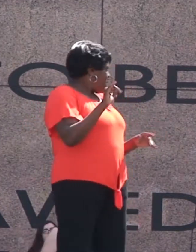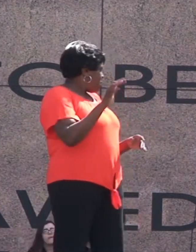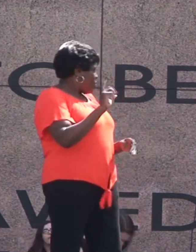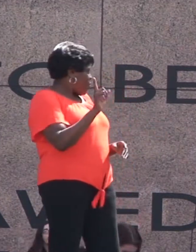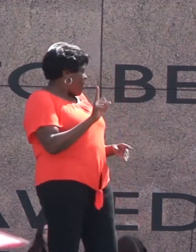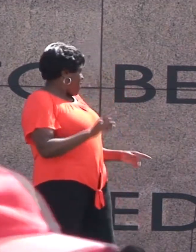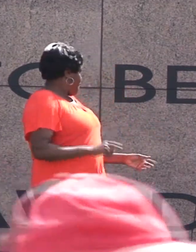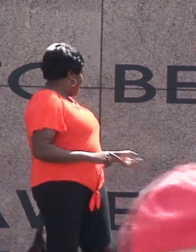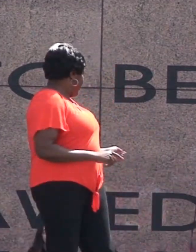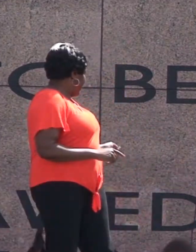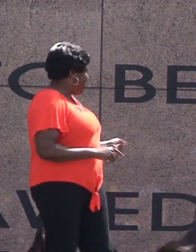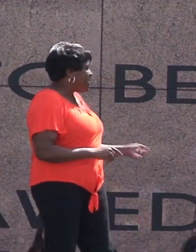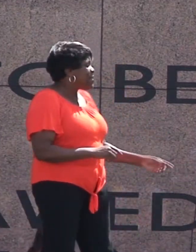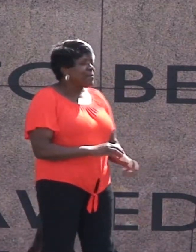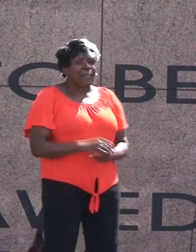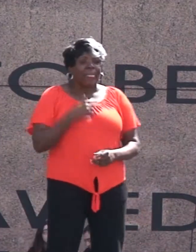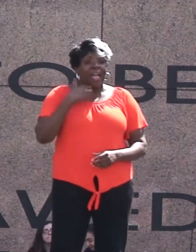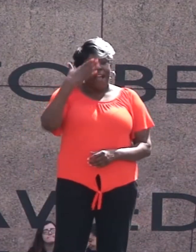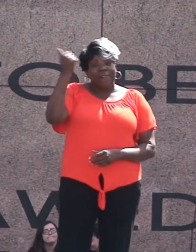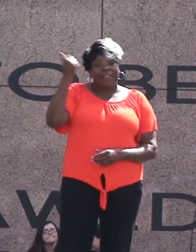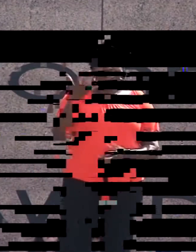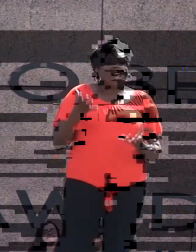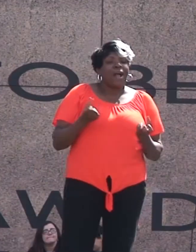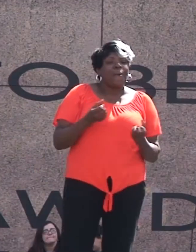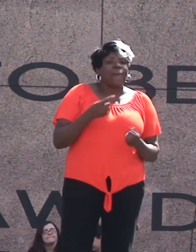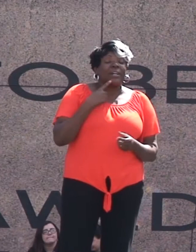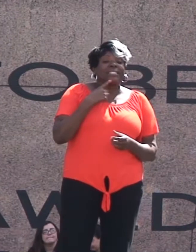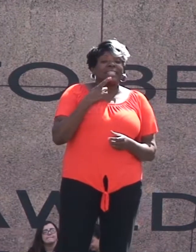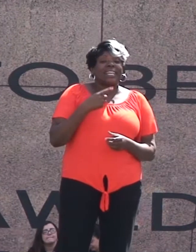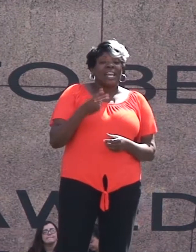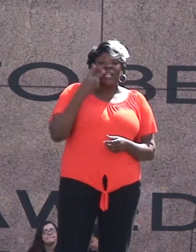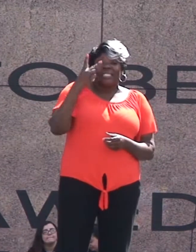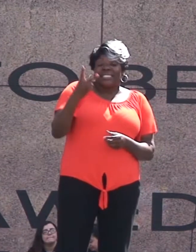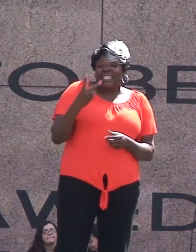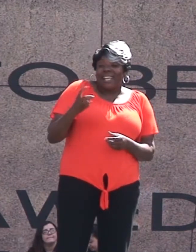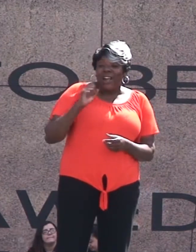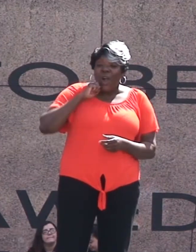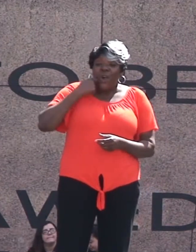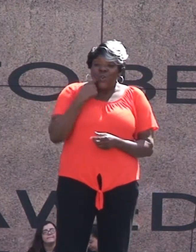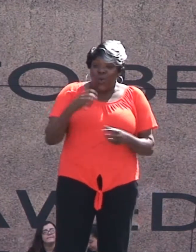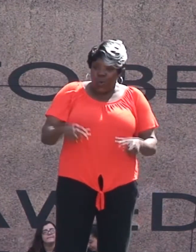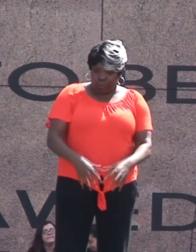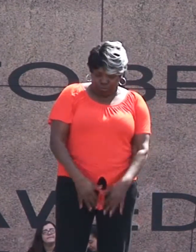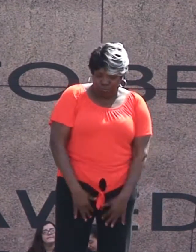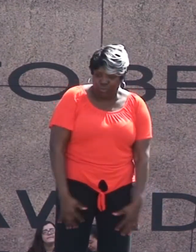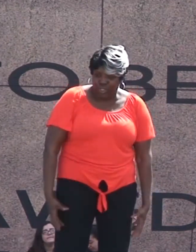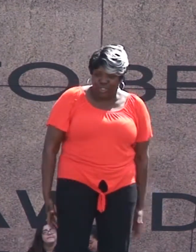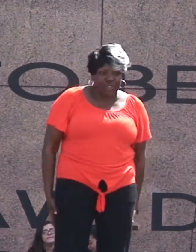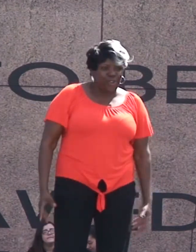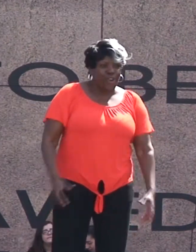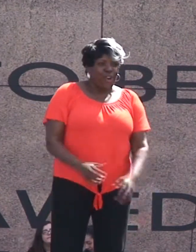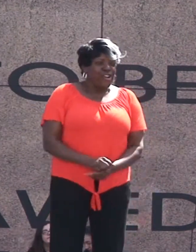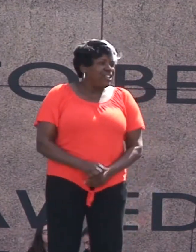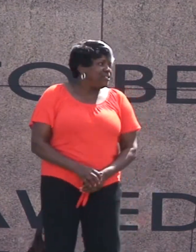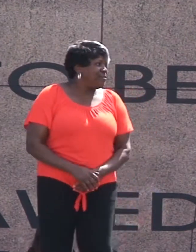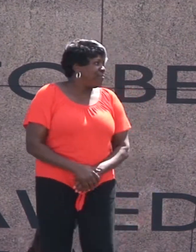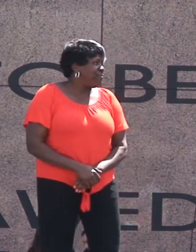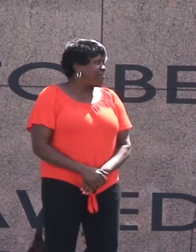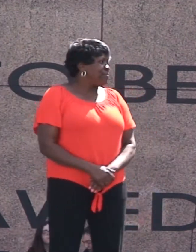Give me a second Did you I don't know I forgot I wanted to say up front Did you see her cool periodic skirt That sounds worse than it should But